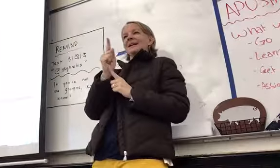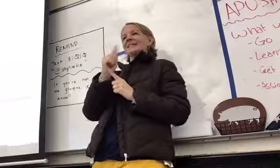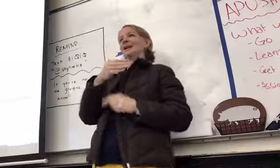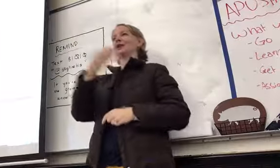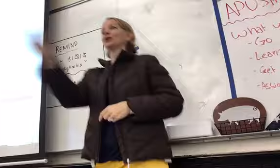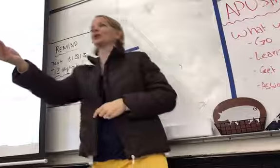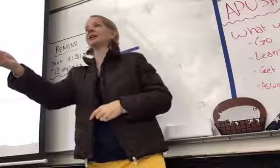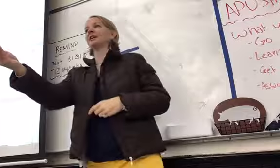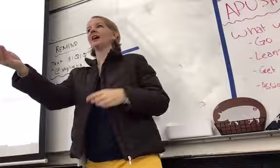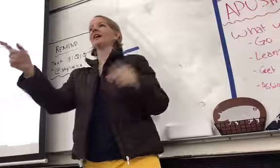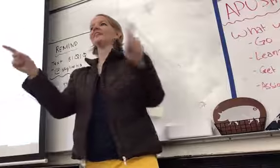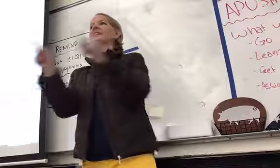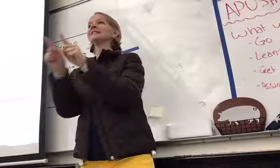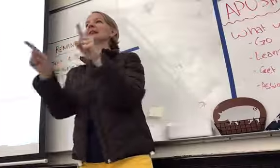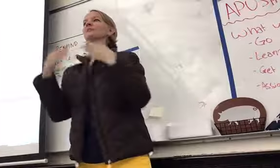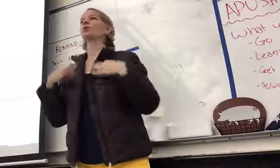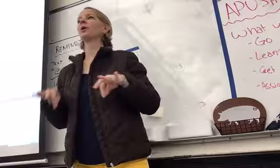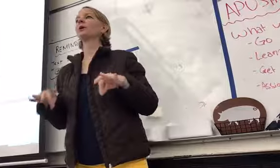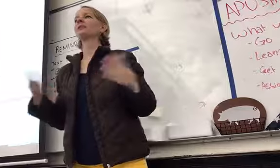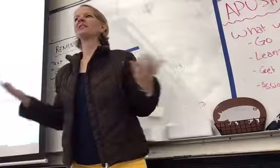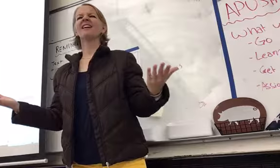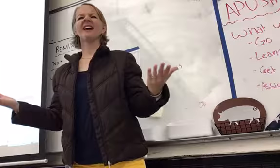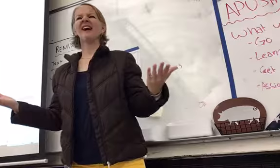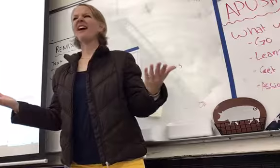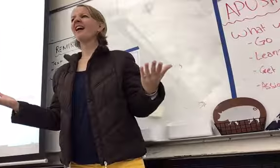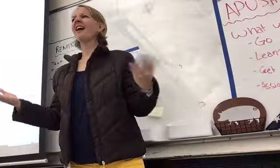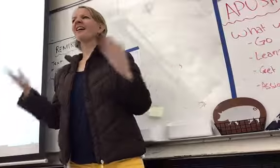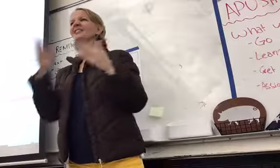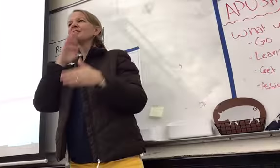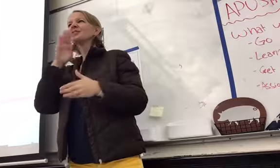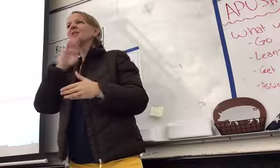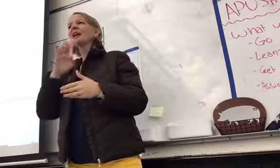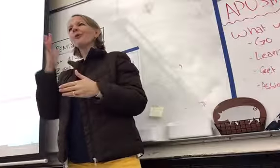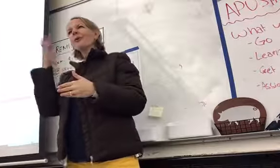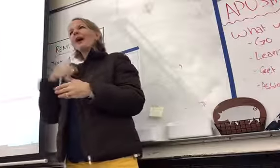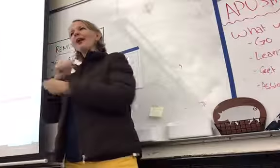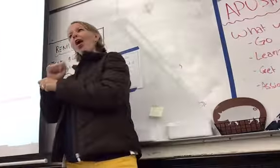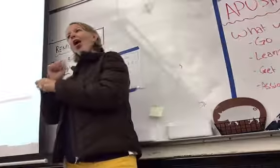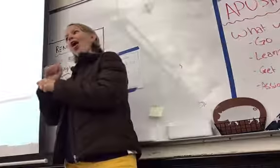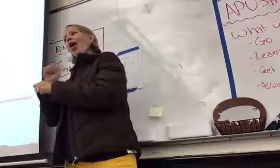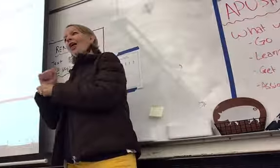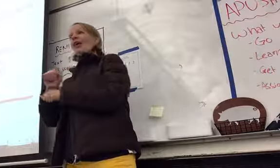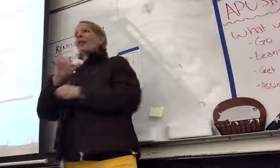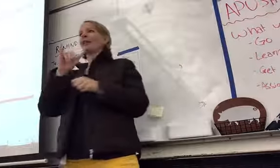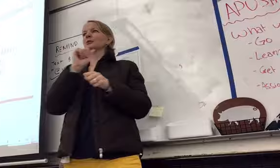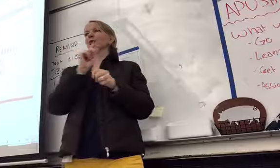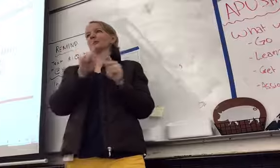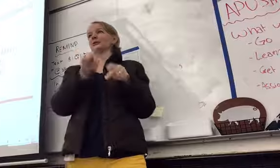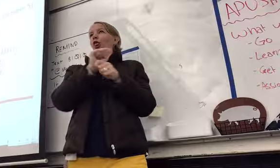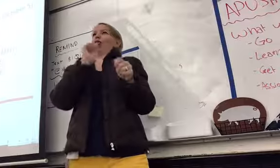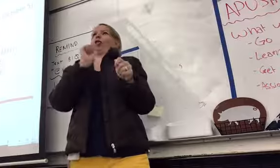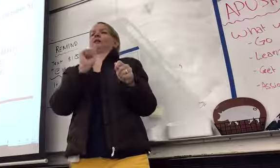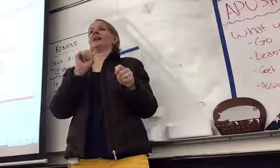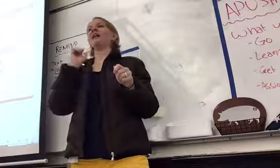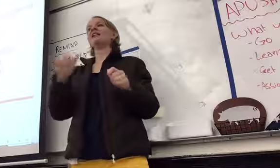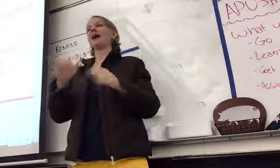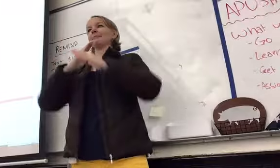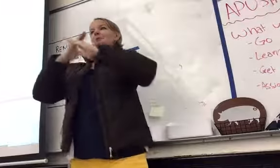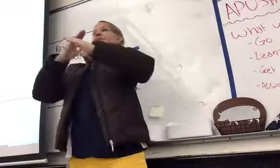good score, right? And you get really frustrated, and you're like, well, why did even bother working? This prevents that from happening. So, the thing I would advise you is